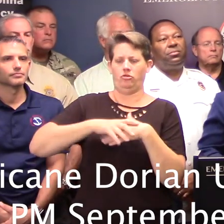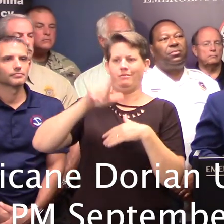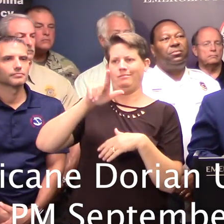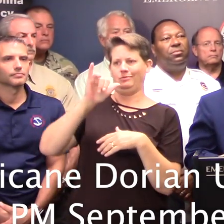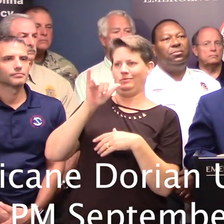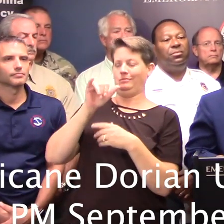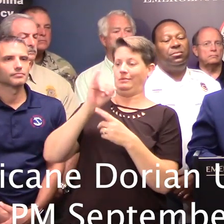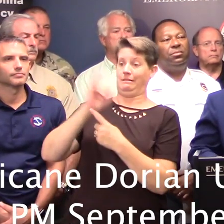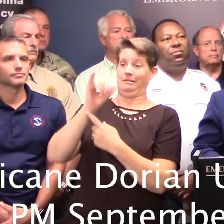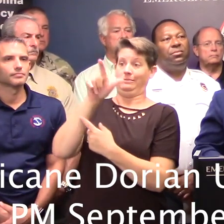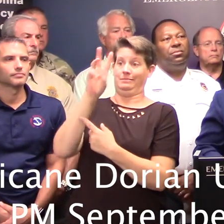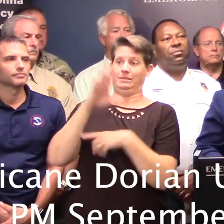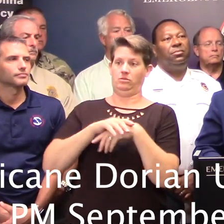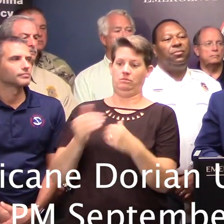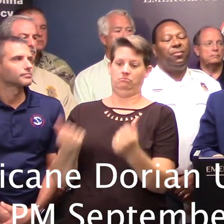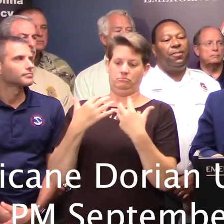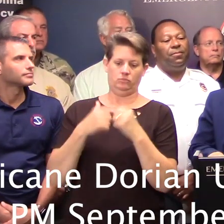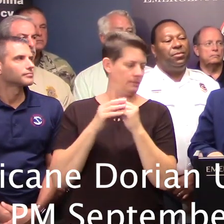-26 right now headed for Columbia?